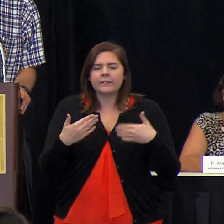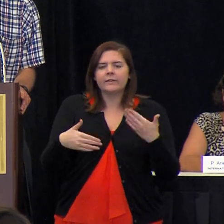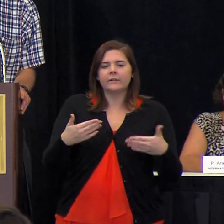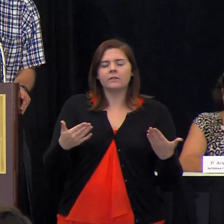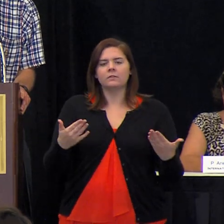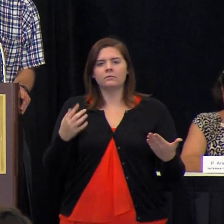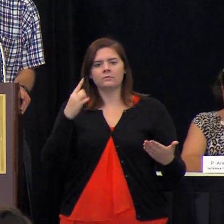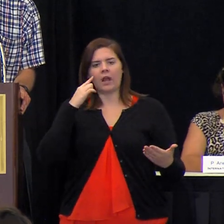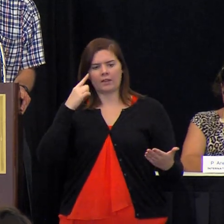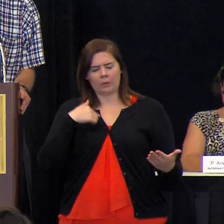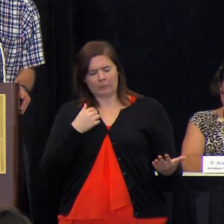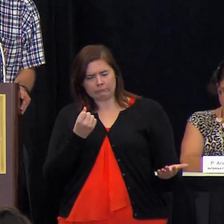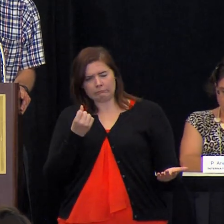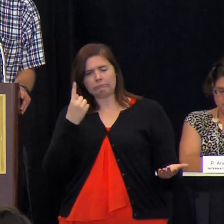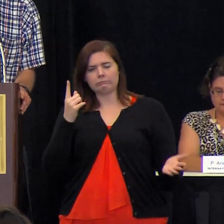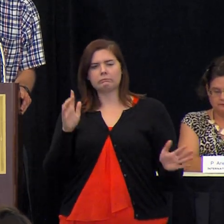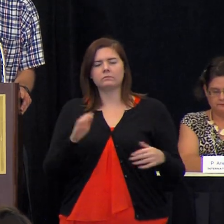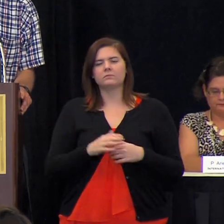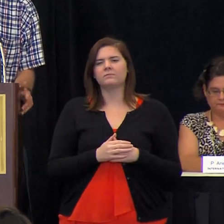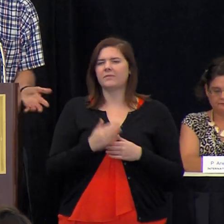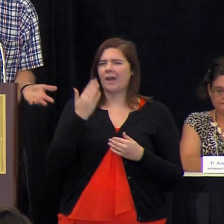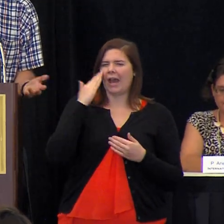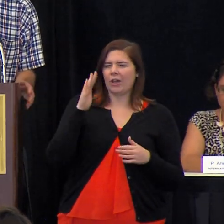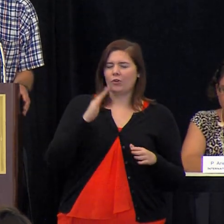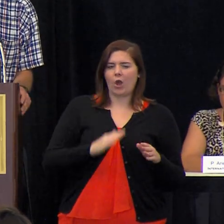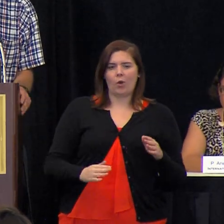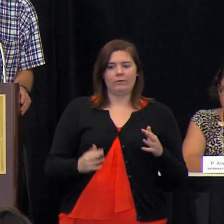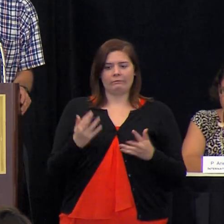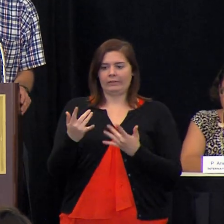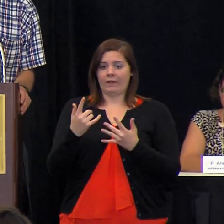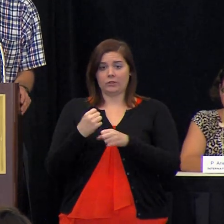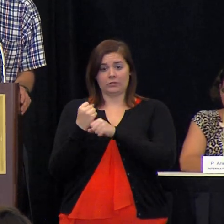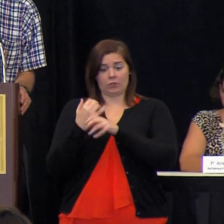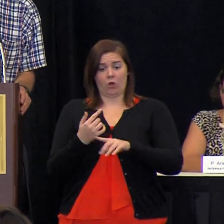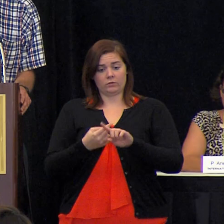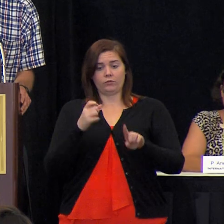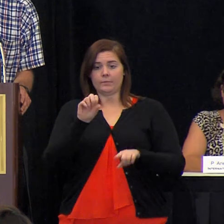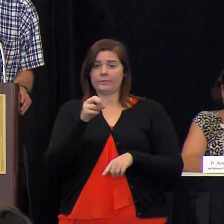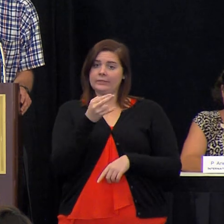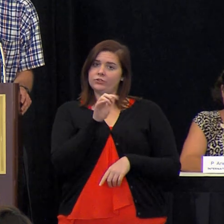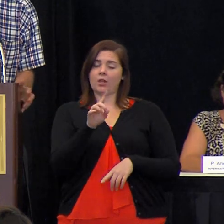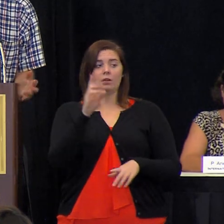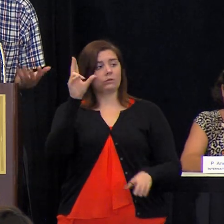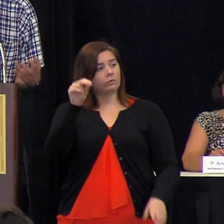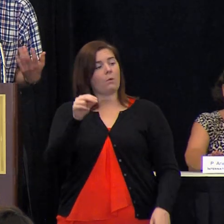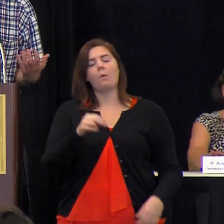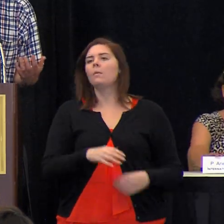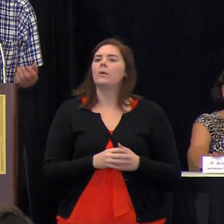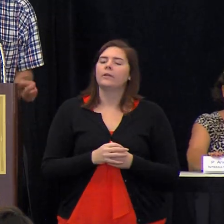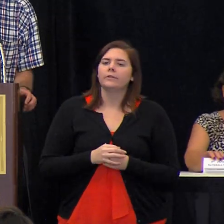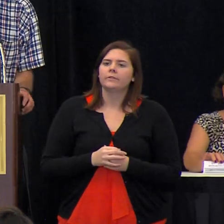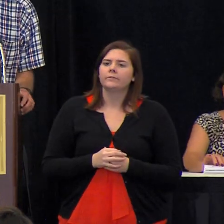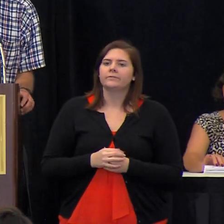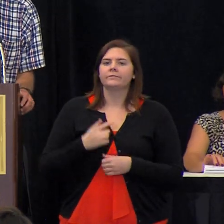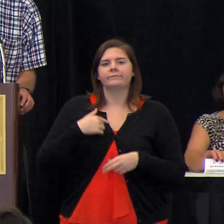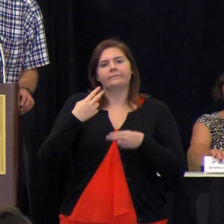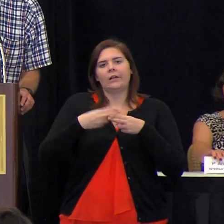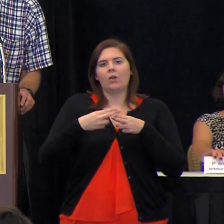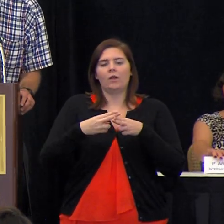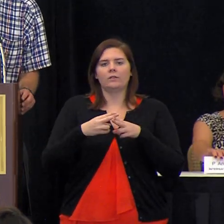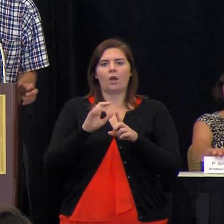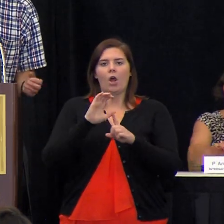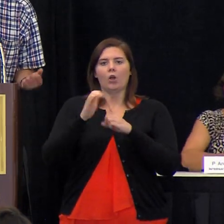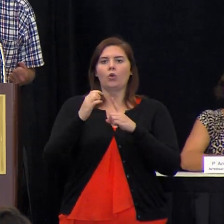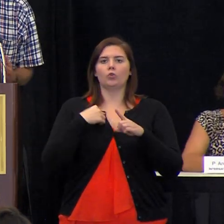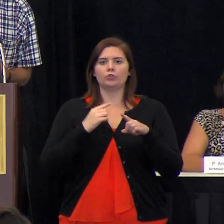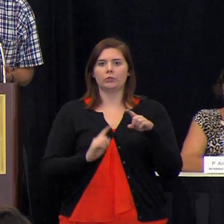we we reached some understanding i don't know of any fires that were caused by that or anything but that's just that's just i call it a culture bump